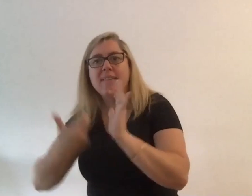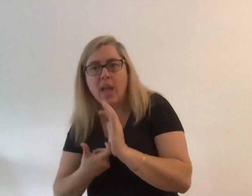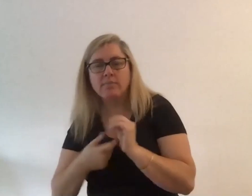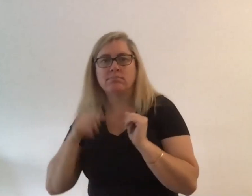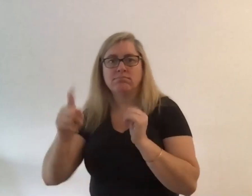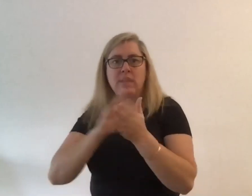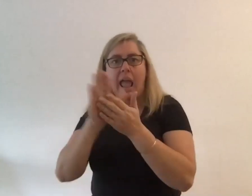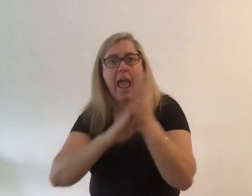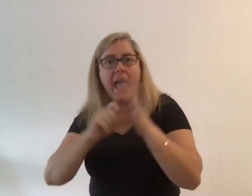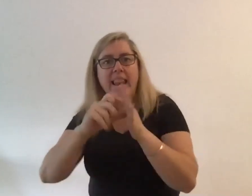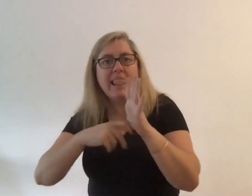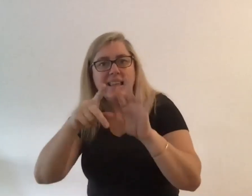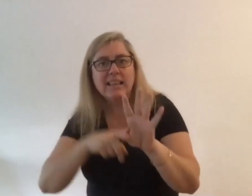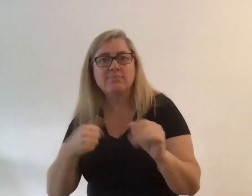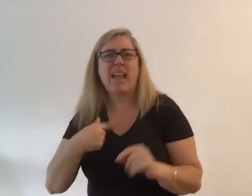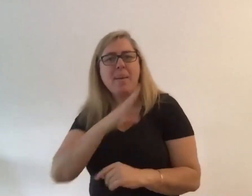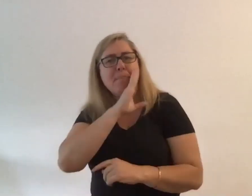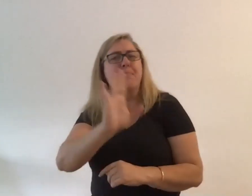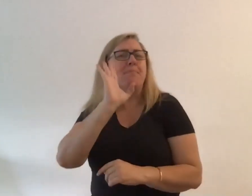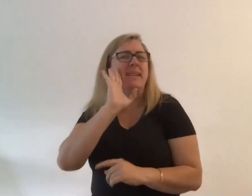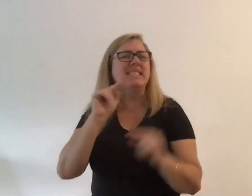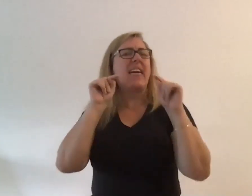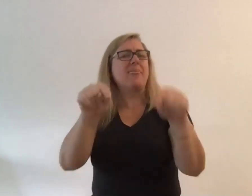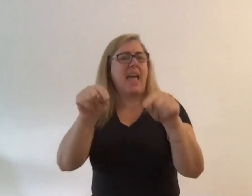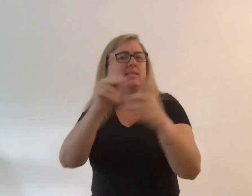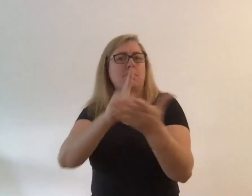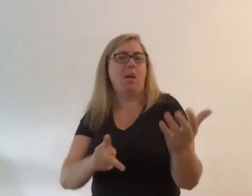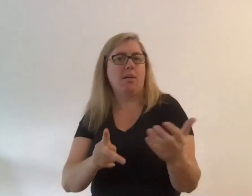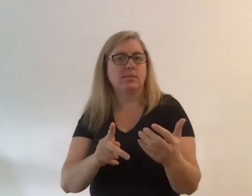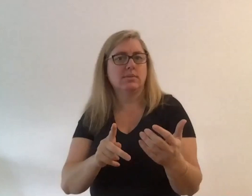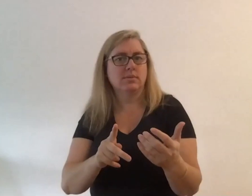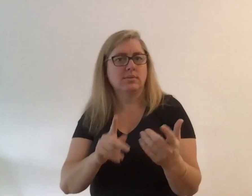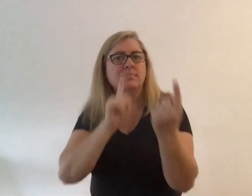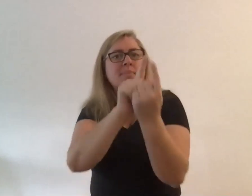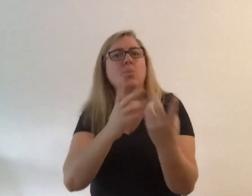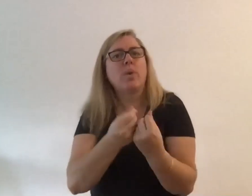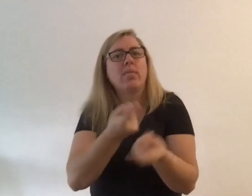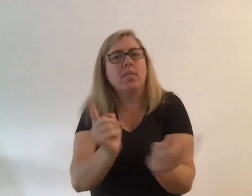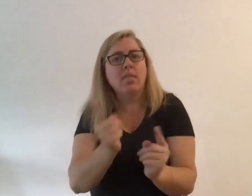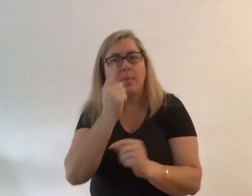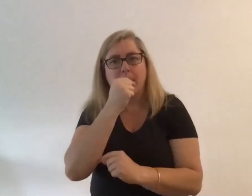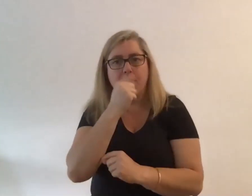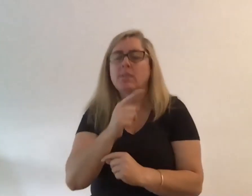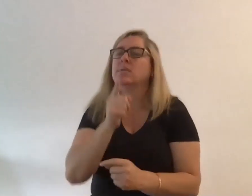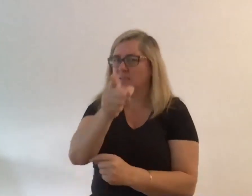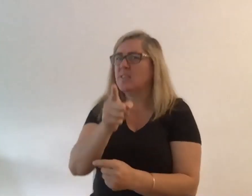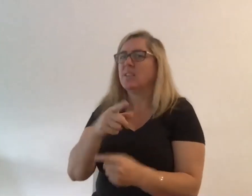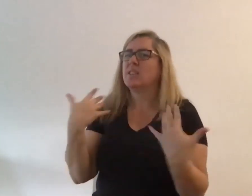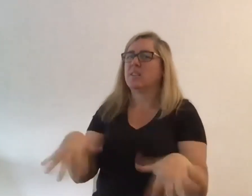miss that yeah the the real human contact like just being